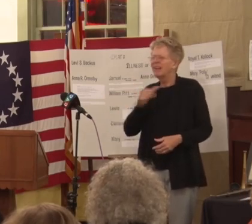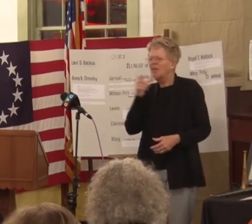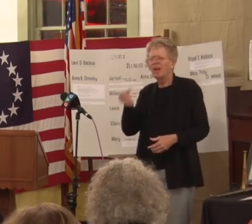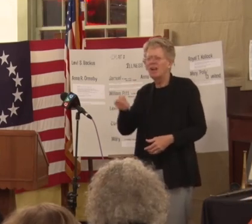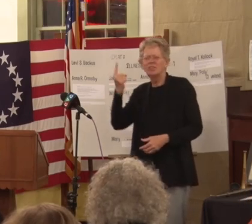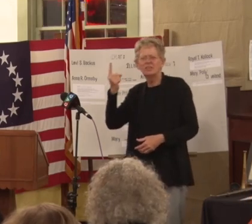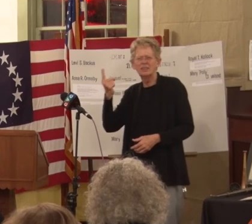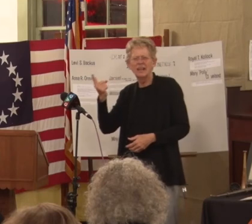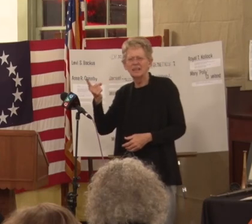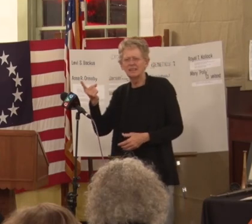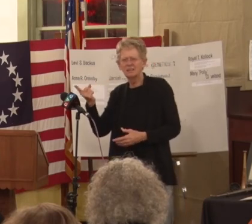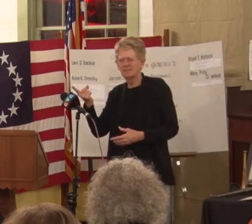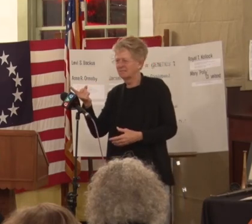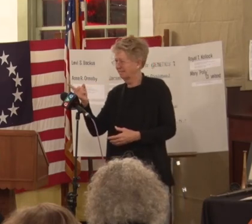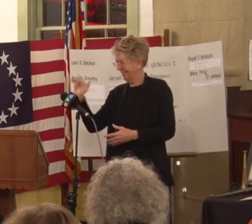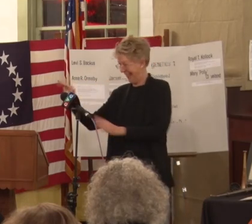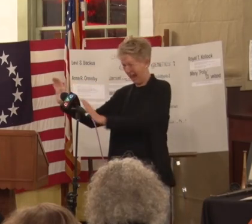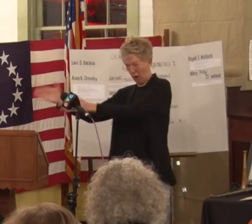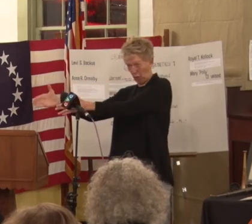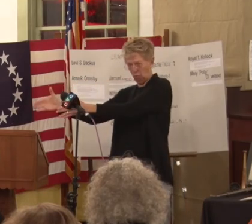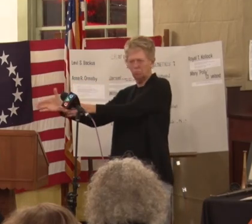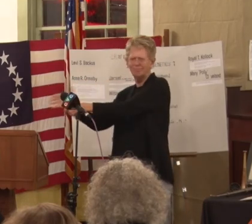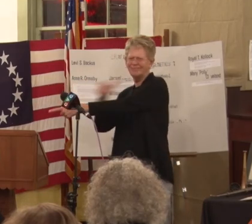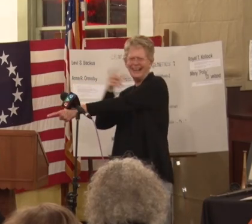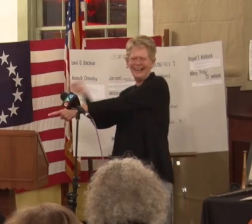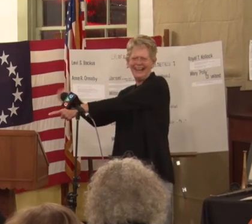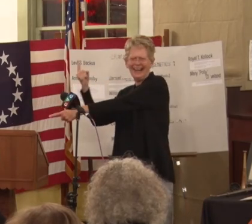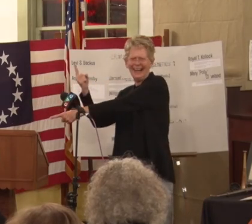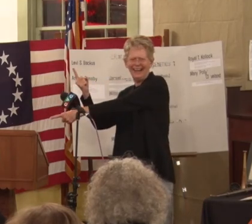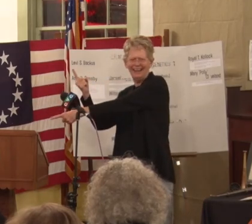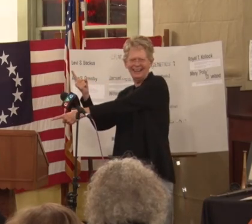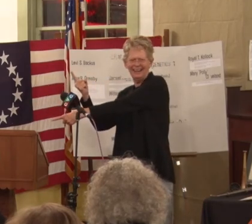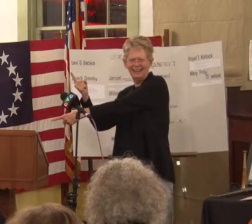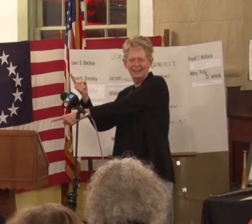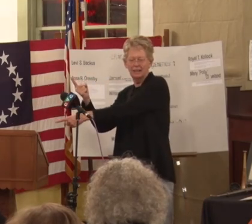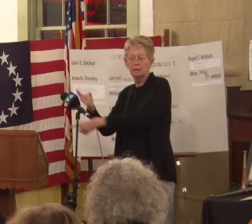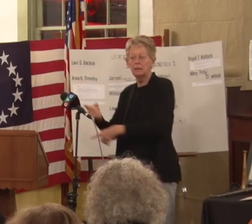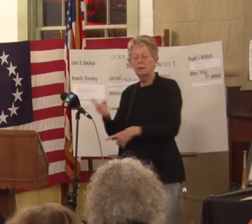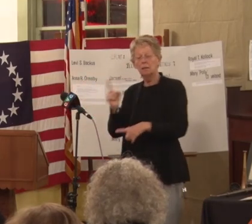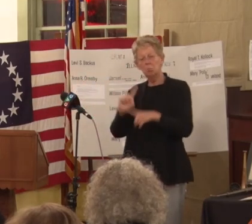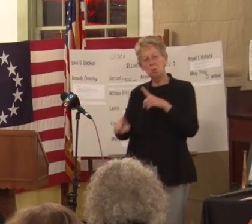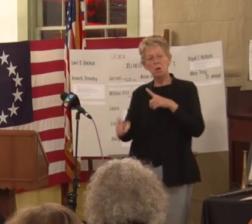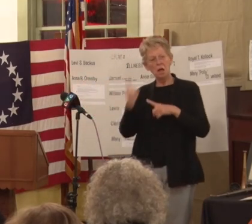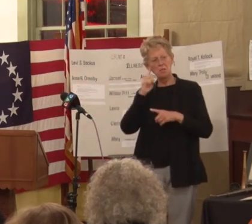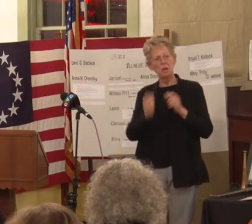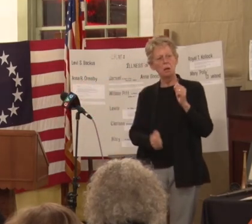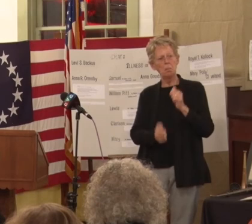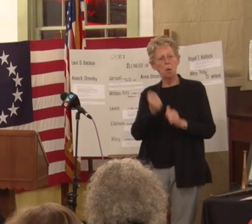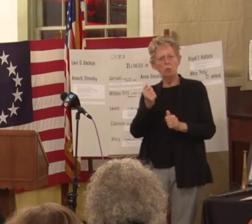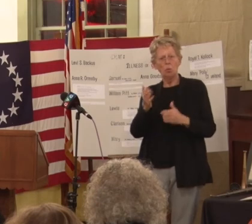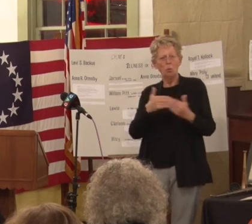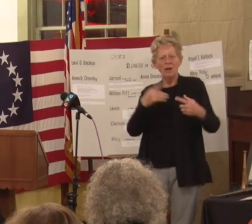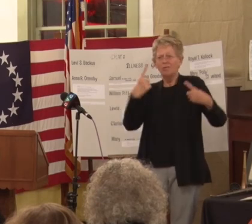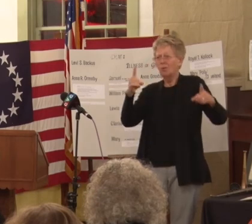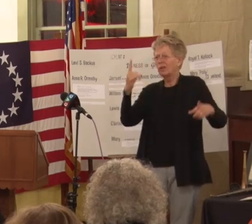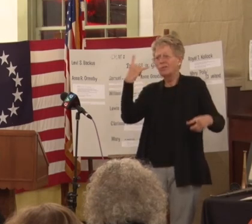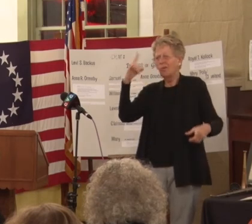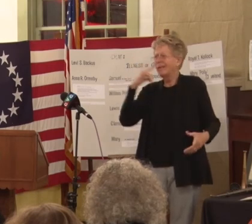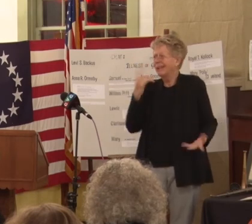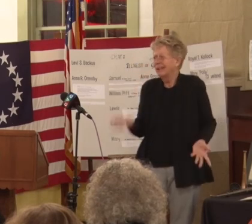that group didn't get and I think for the most part whatever works for the kid you